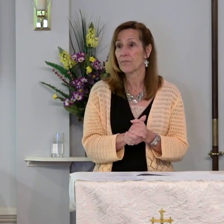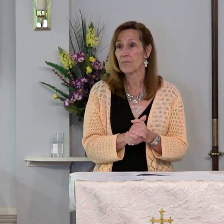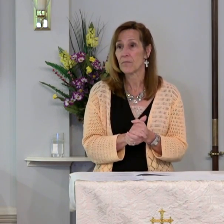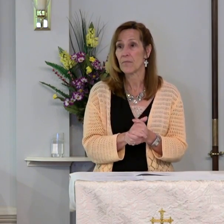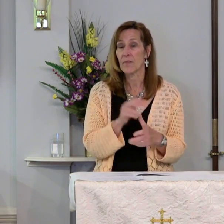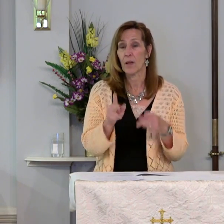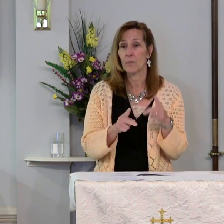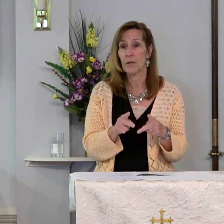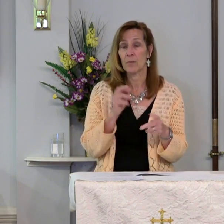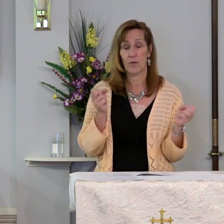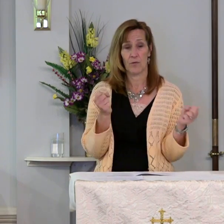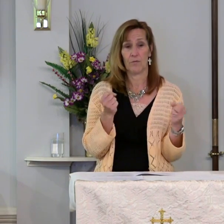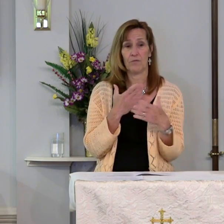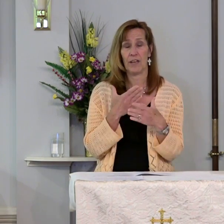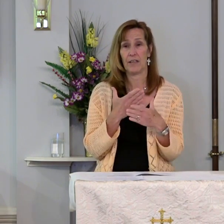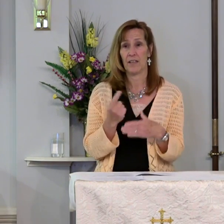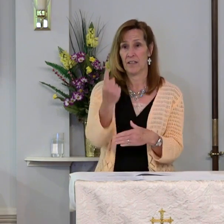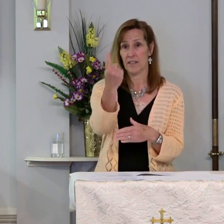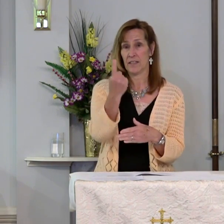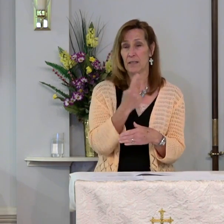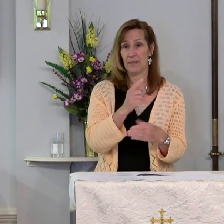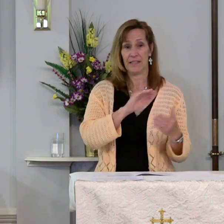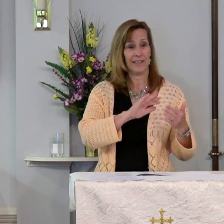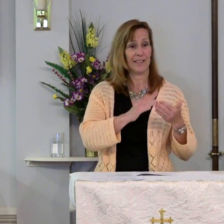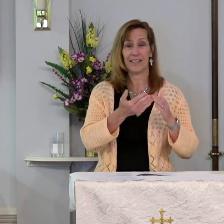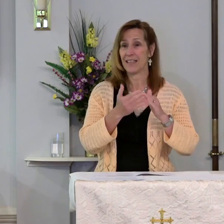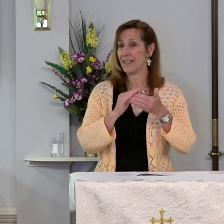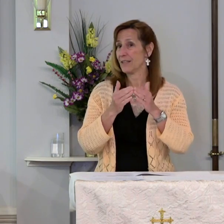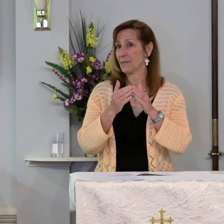People are afraid to come into the city.